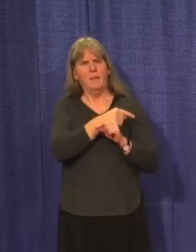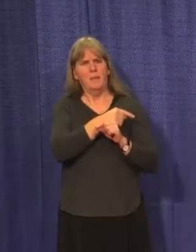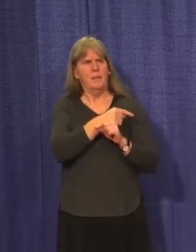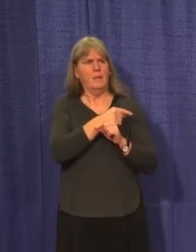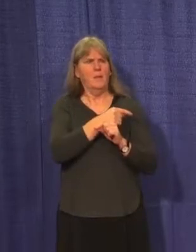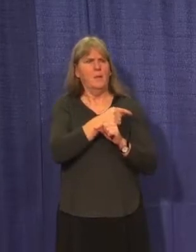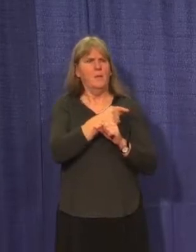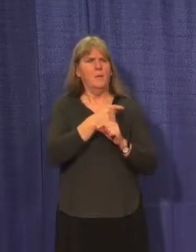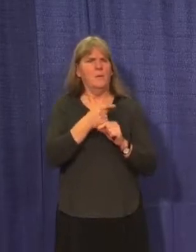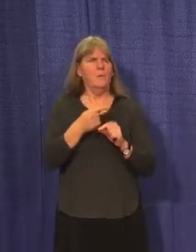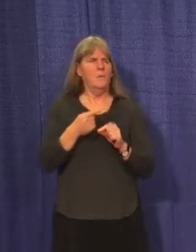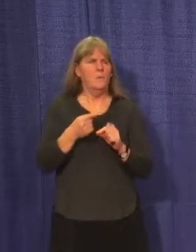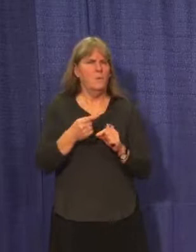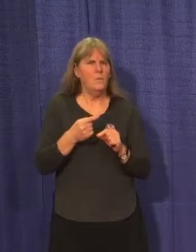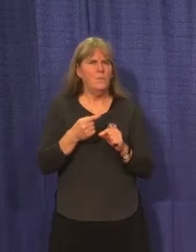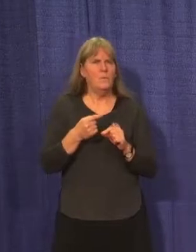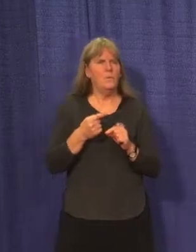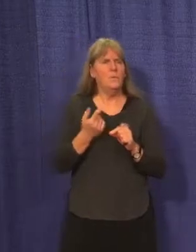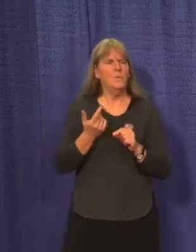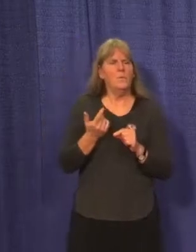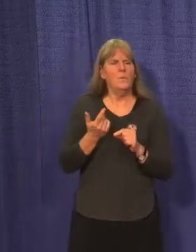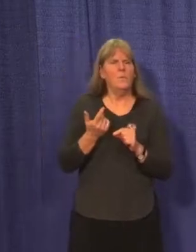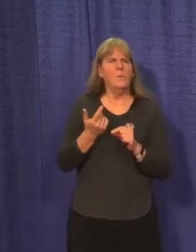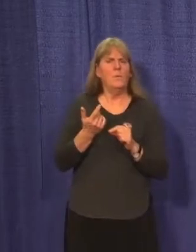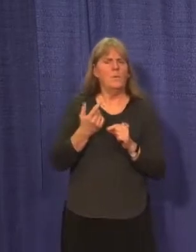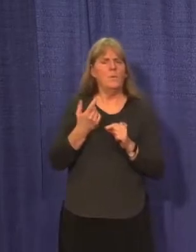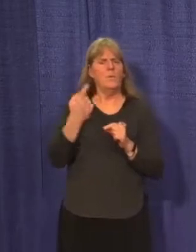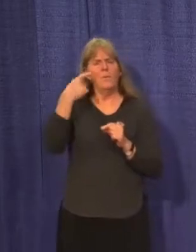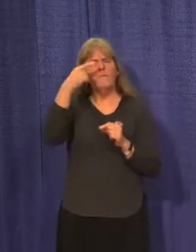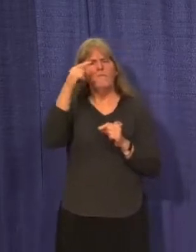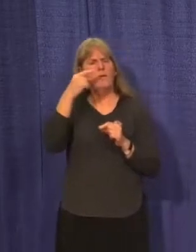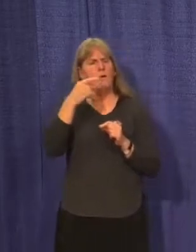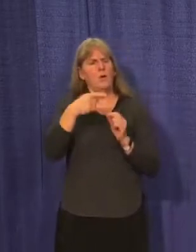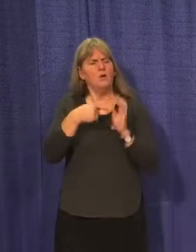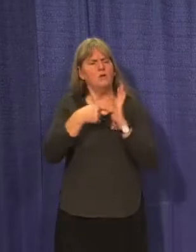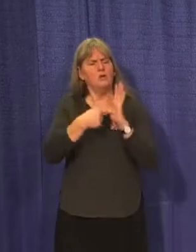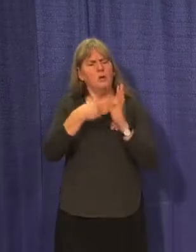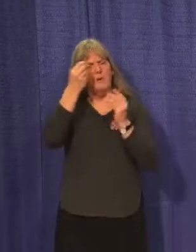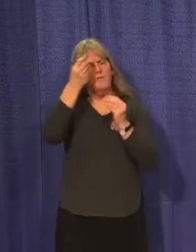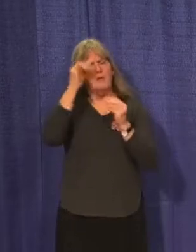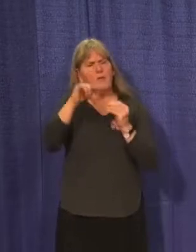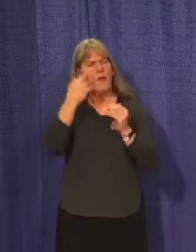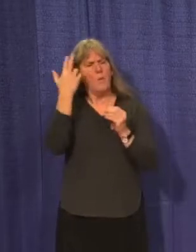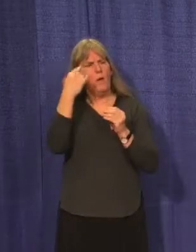curious what the purpose is of sharing all that detailed information.